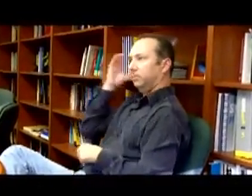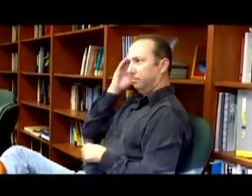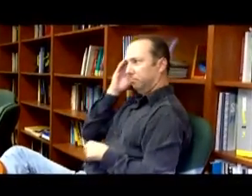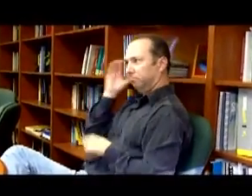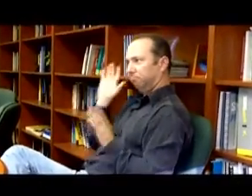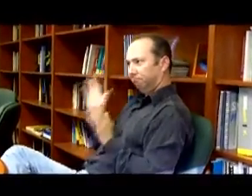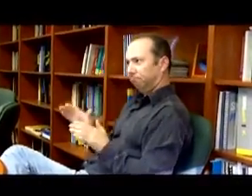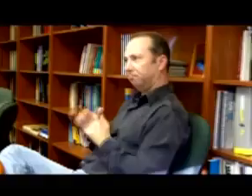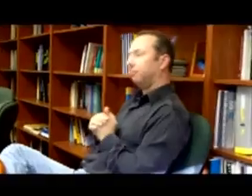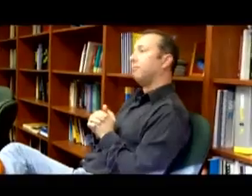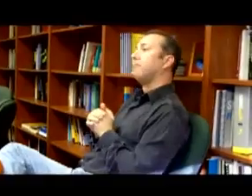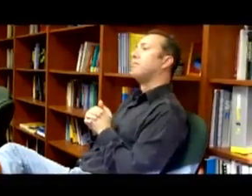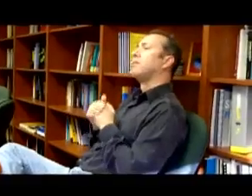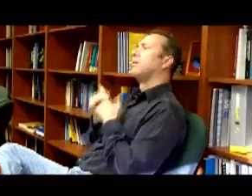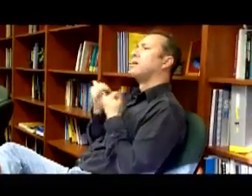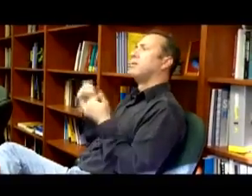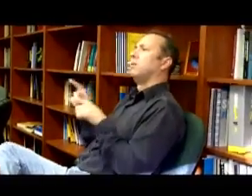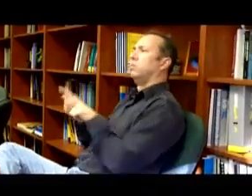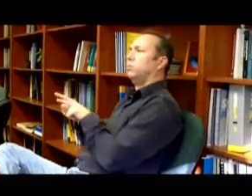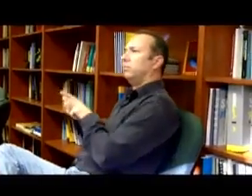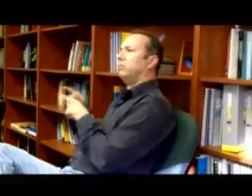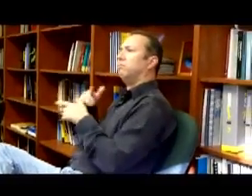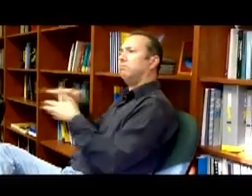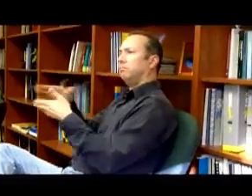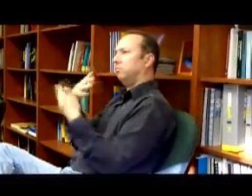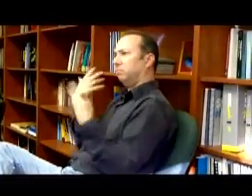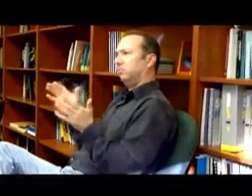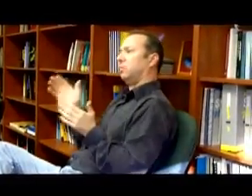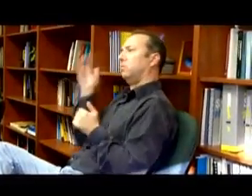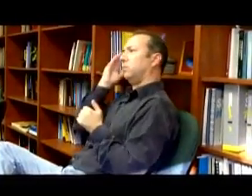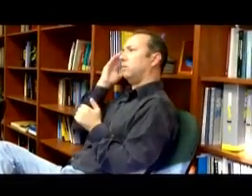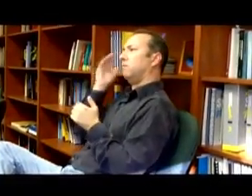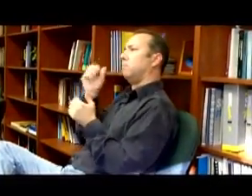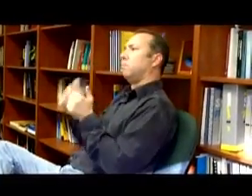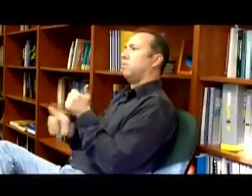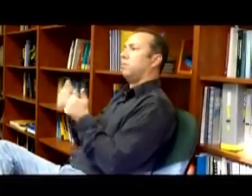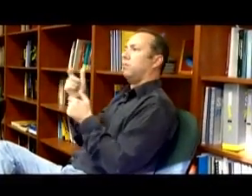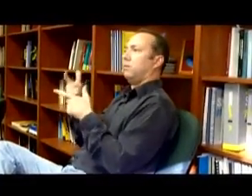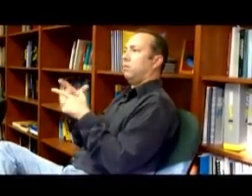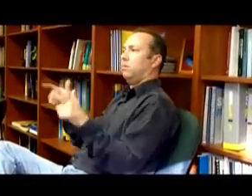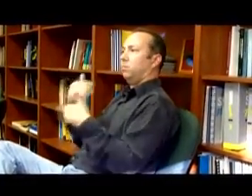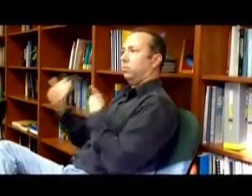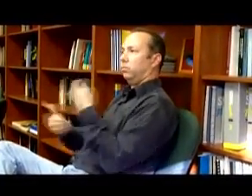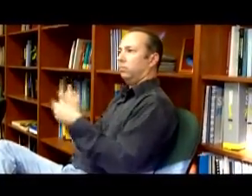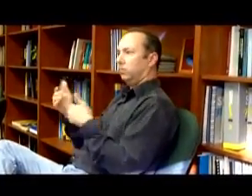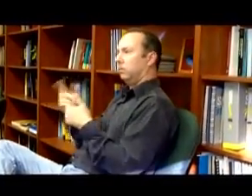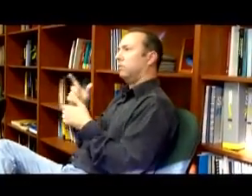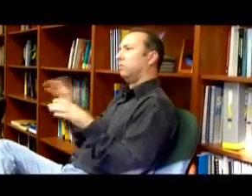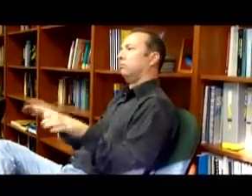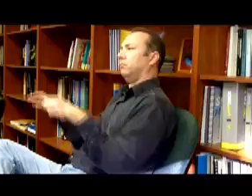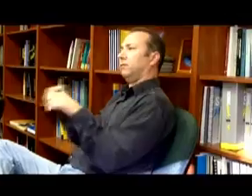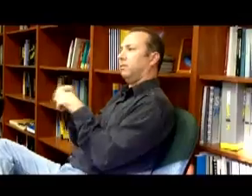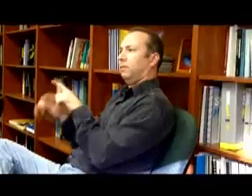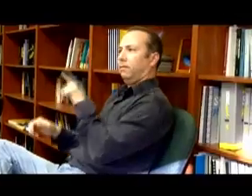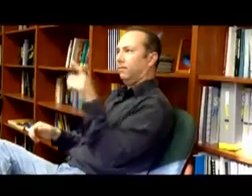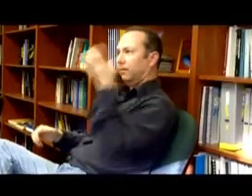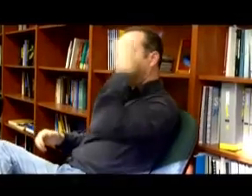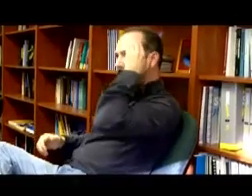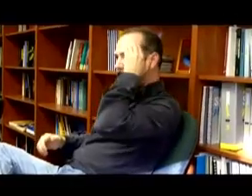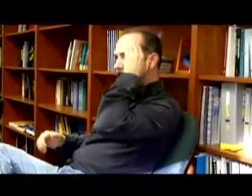often it is activated in the right hemisphere. And also, linguistic processing tends to